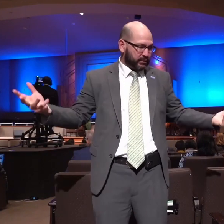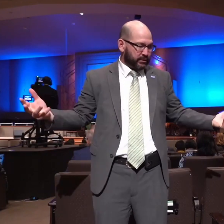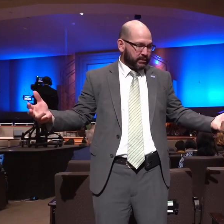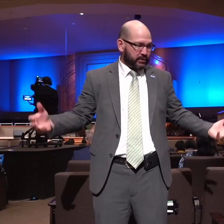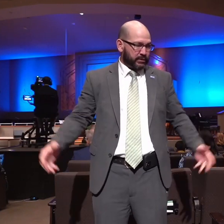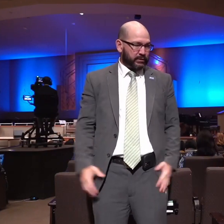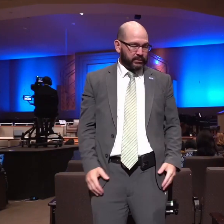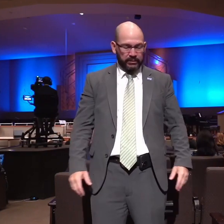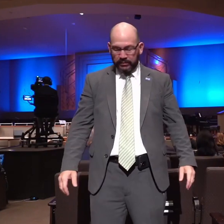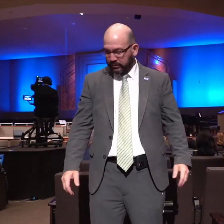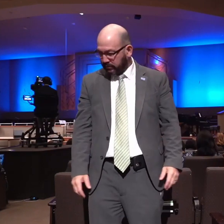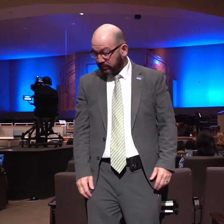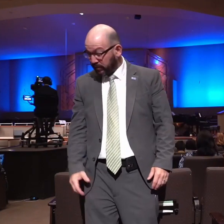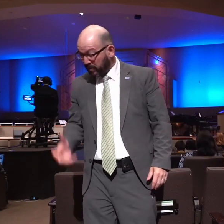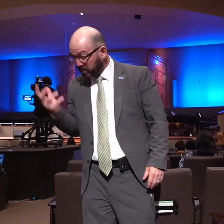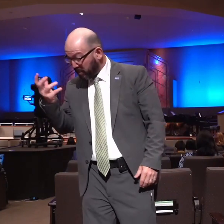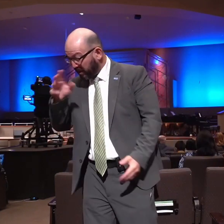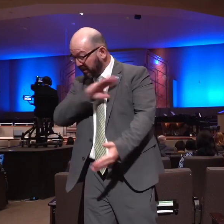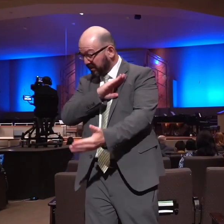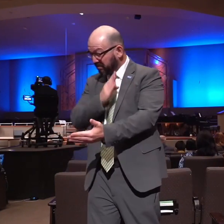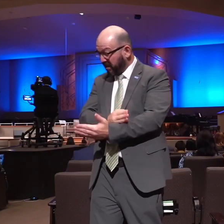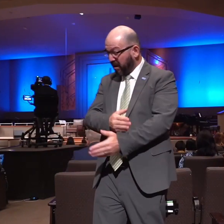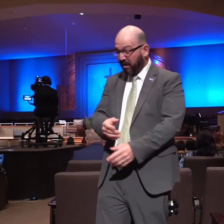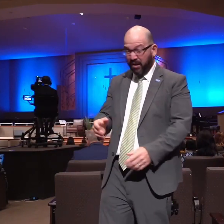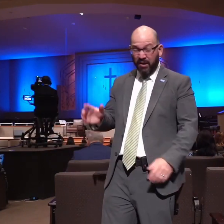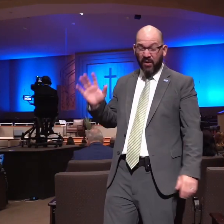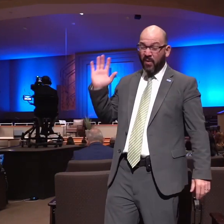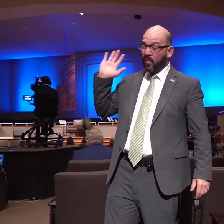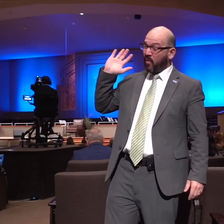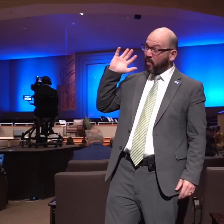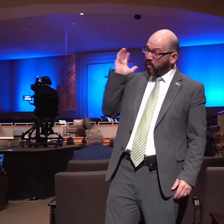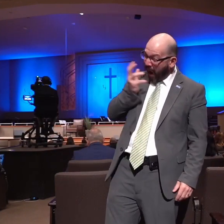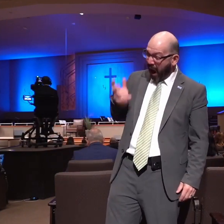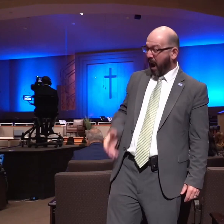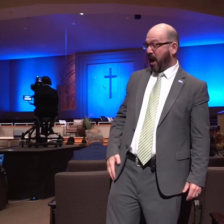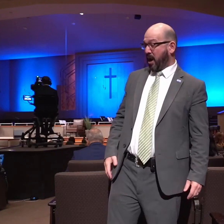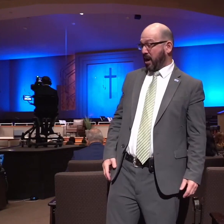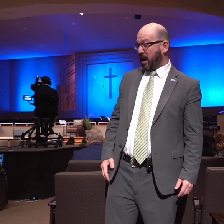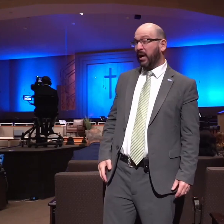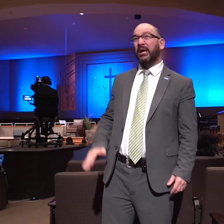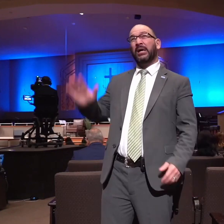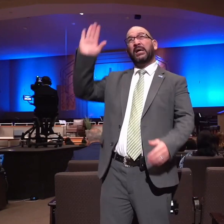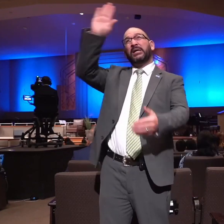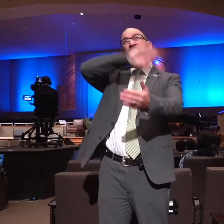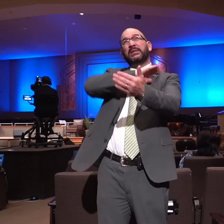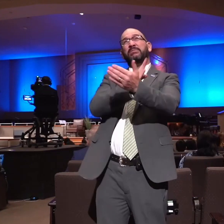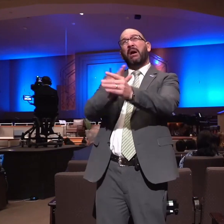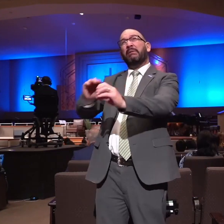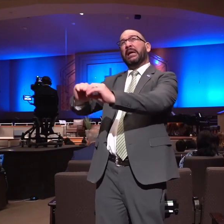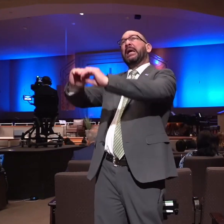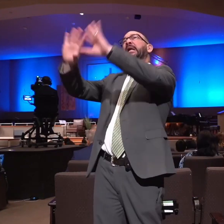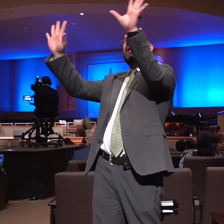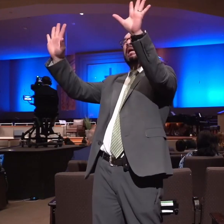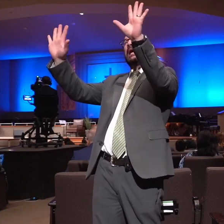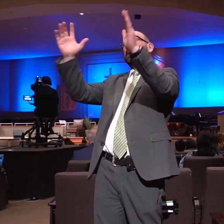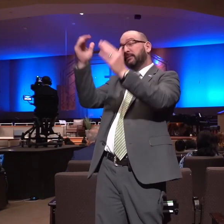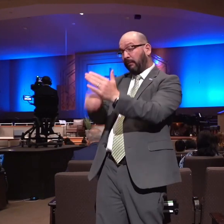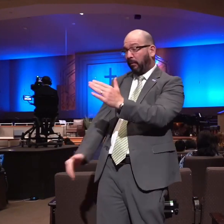amazing demonstration of god's power over and over again in his life